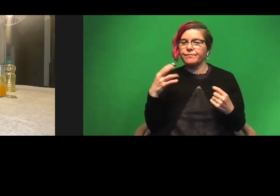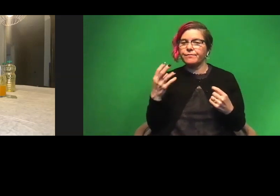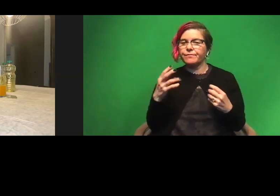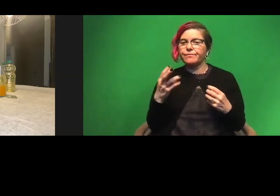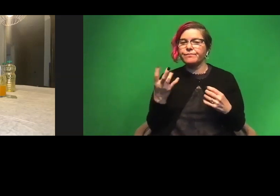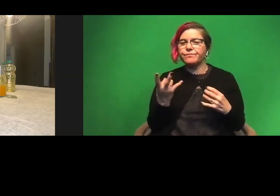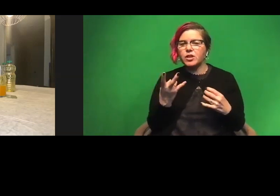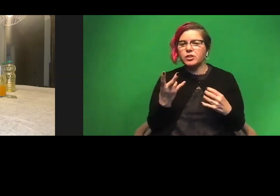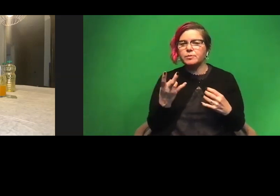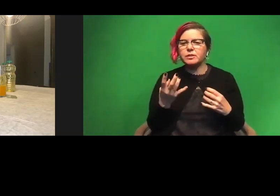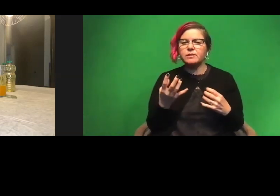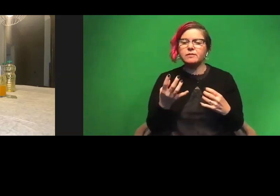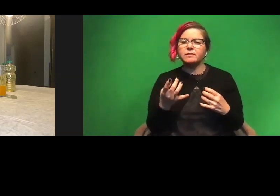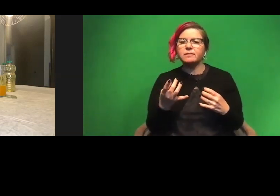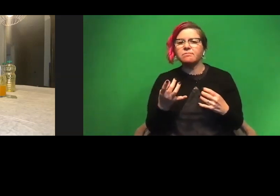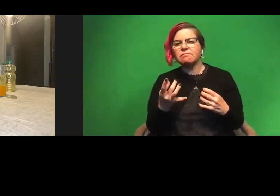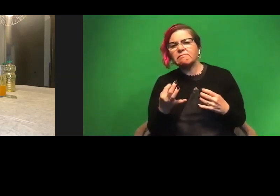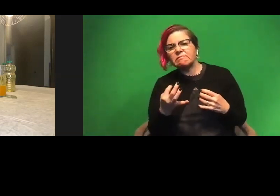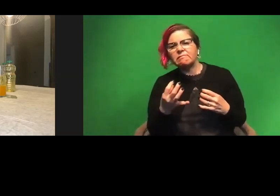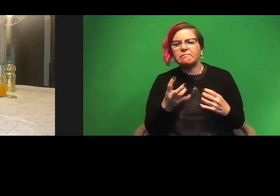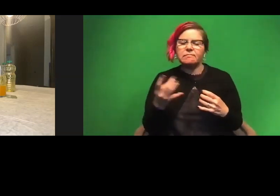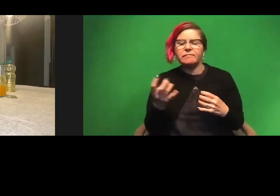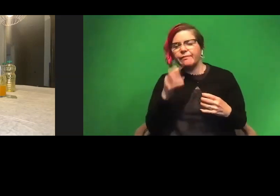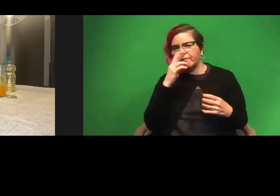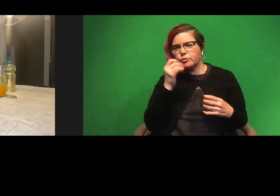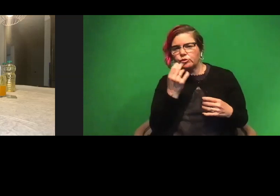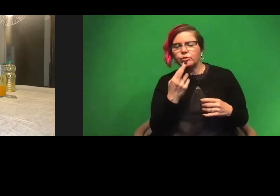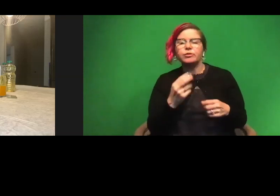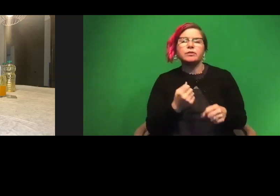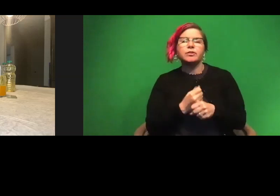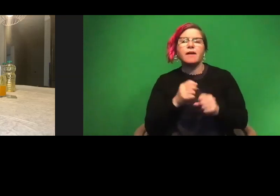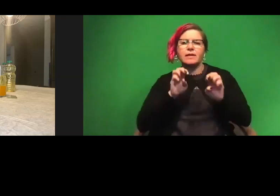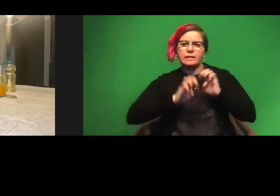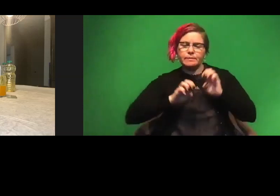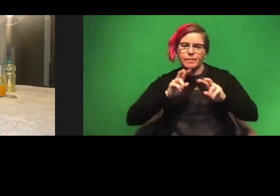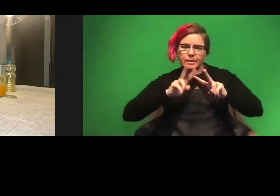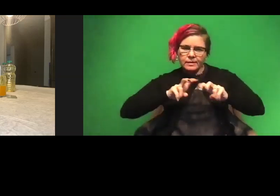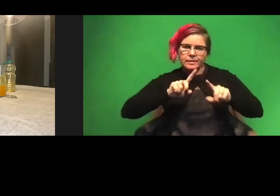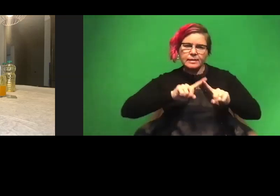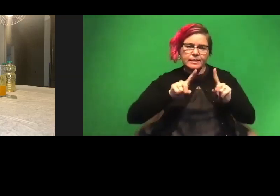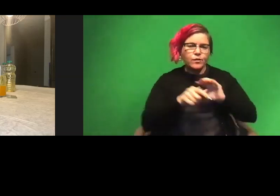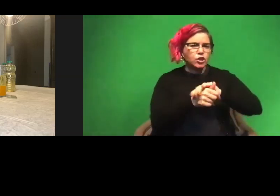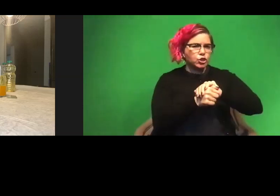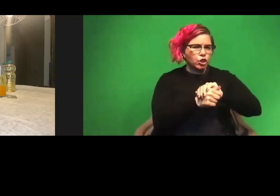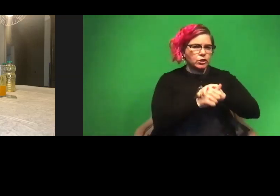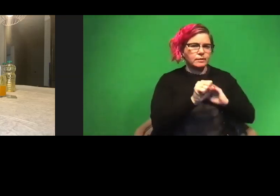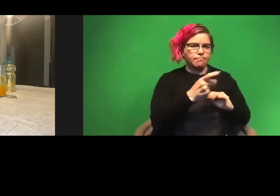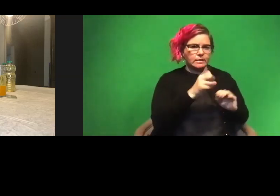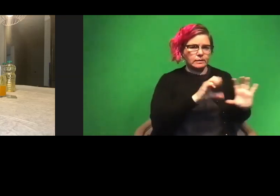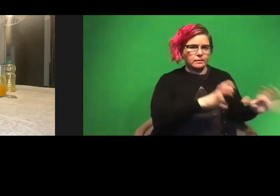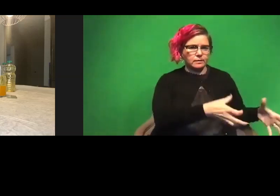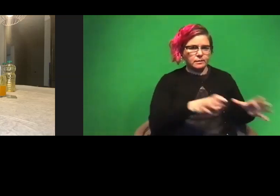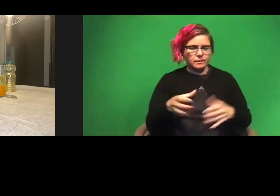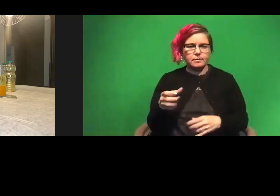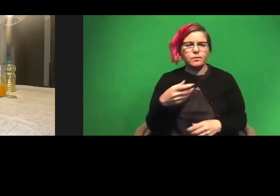college, somewhere in between there, I had an experiment where we looked at different turtle species to see why